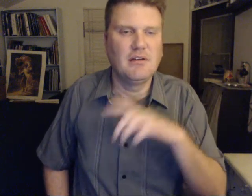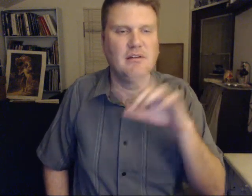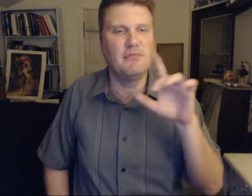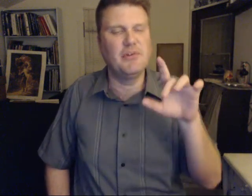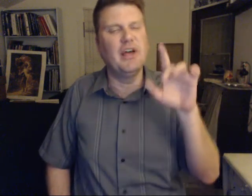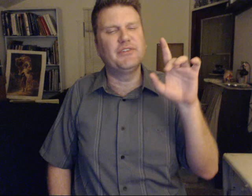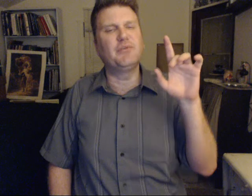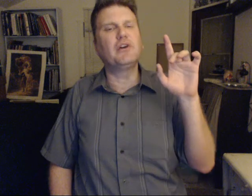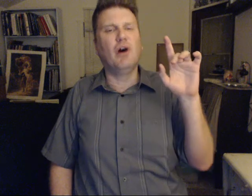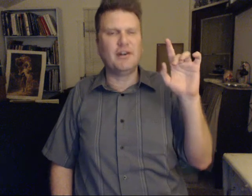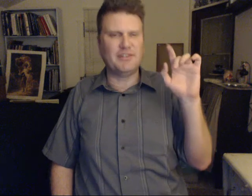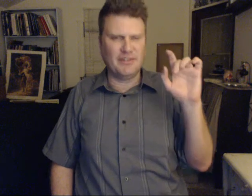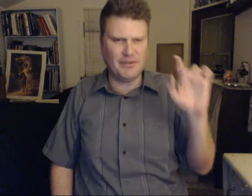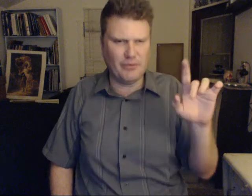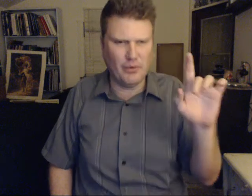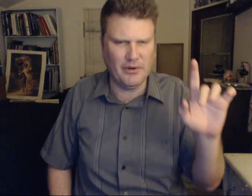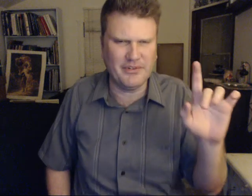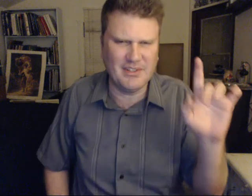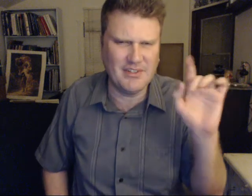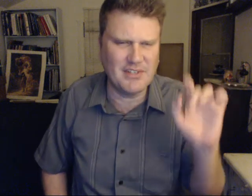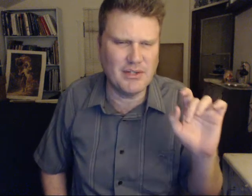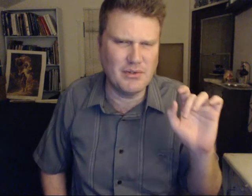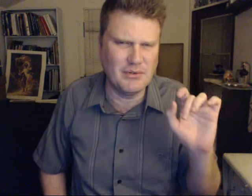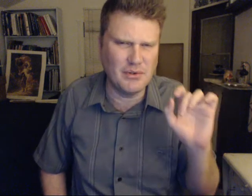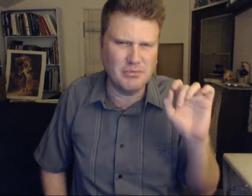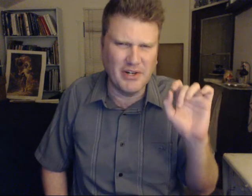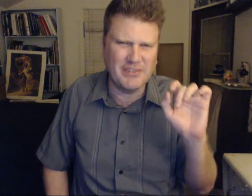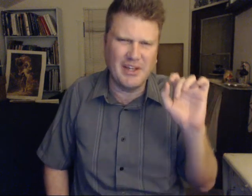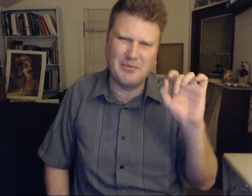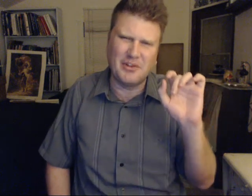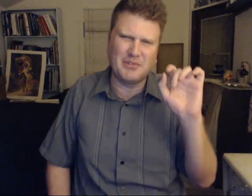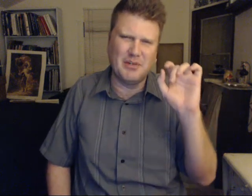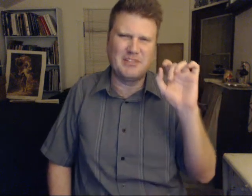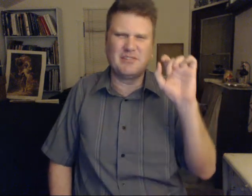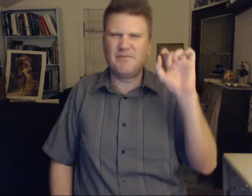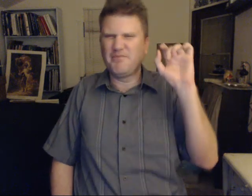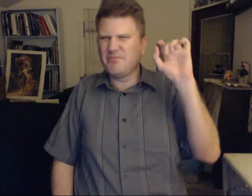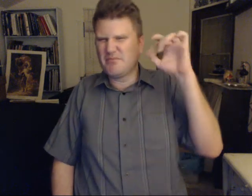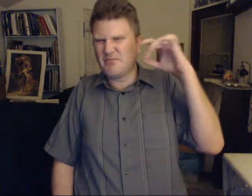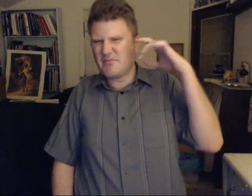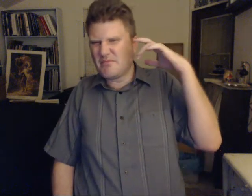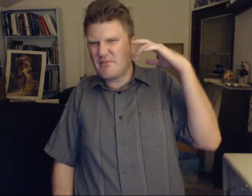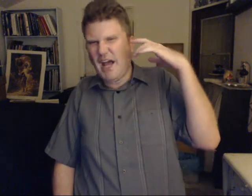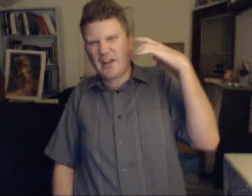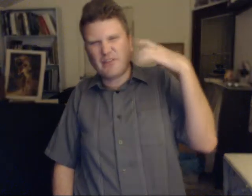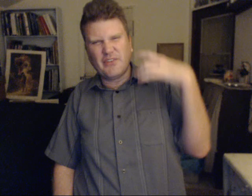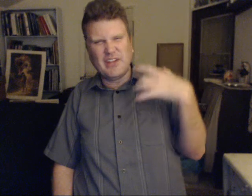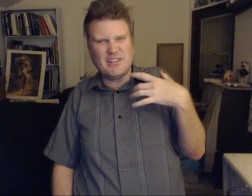But yes, be cautious, of course, because it can take you to a place that brings much aggravation.